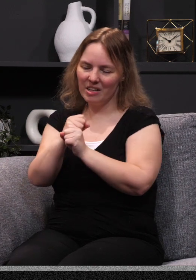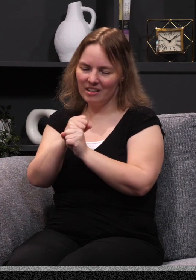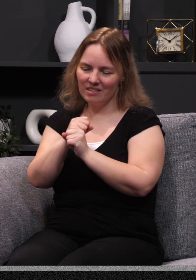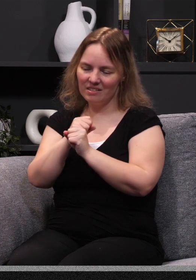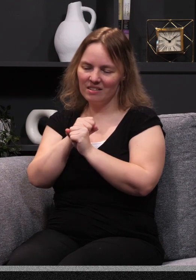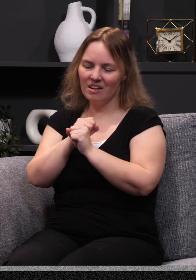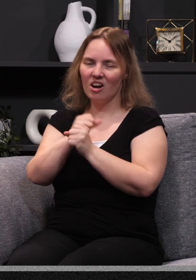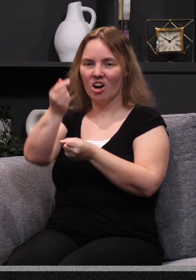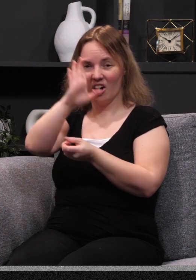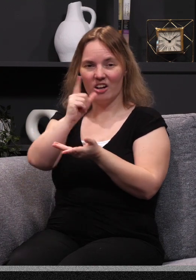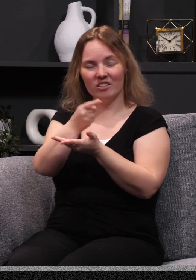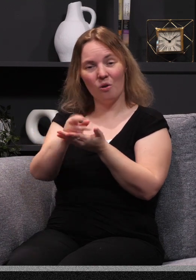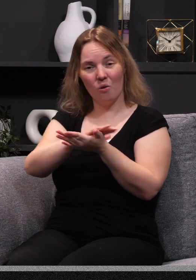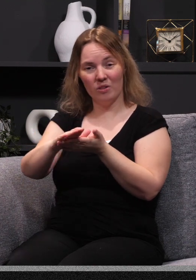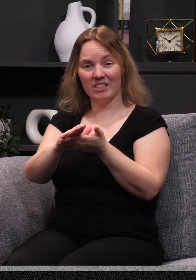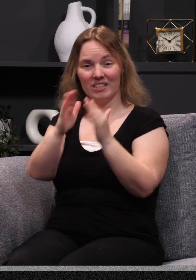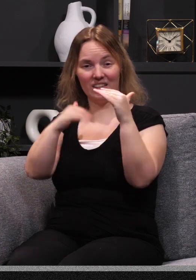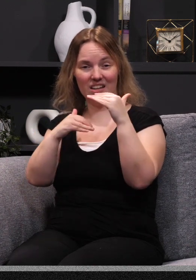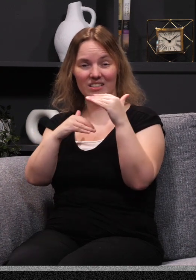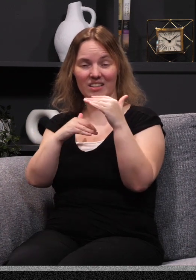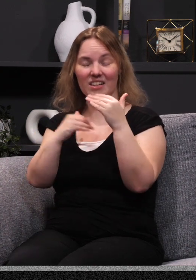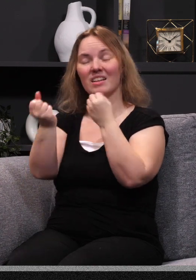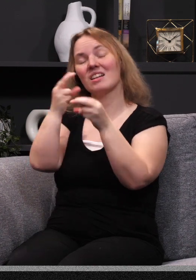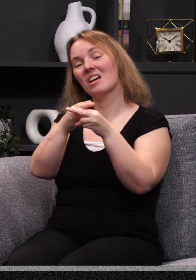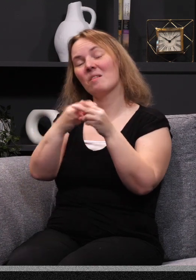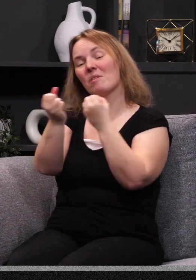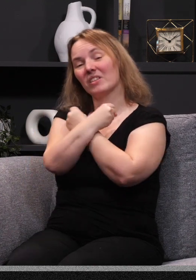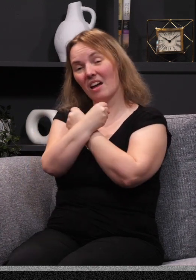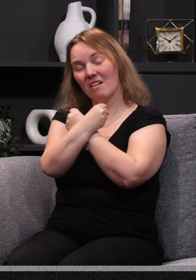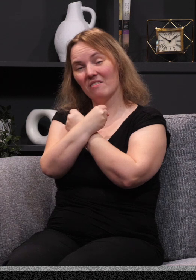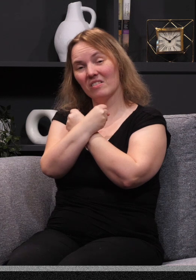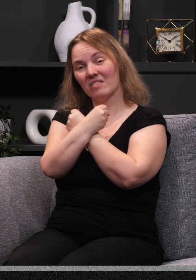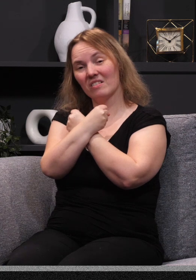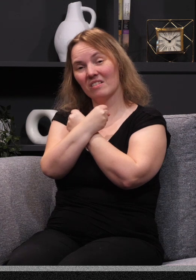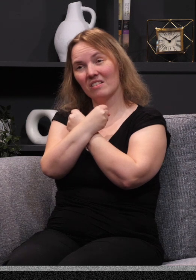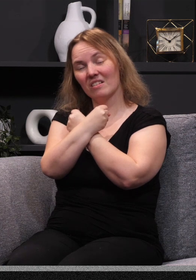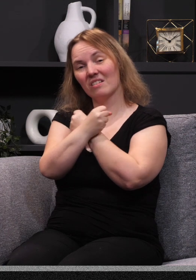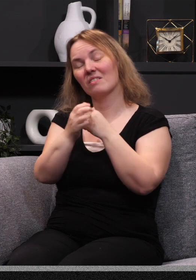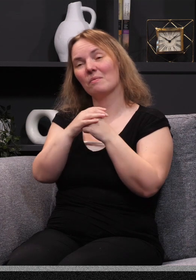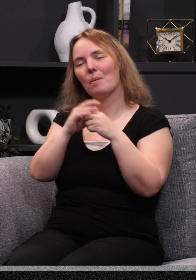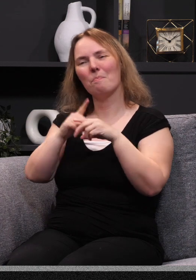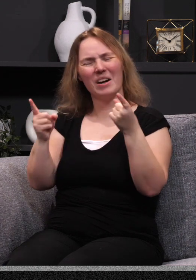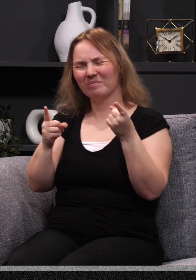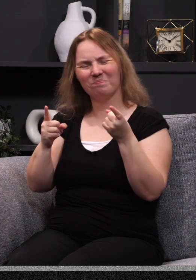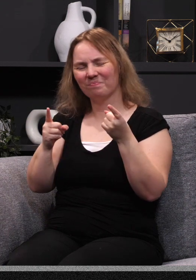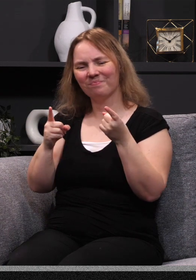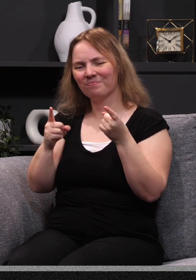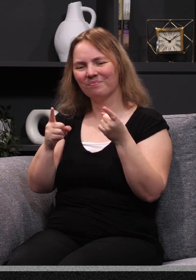compromising God's holiness in the name of love, in the name of grace. They're compromising the gospel. Well, I believe the